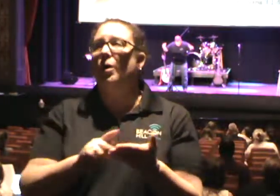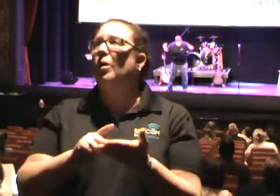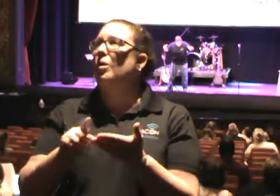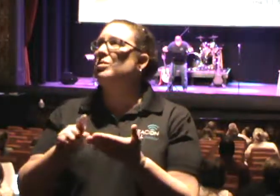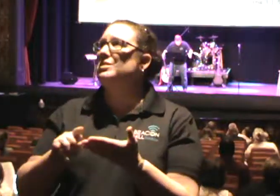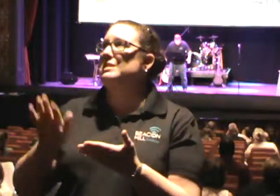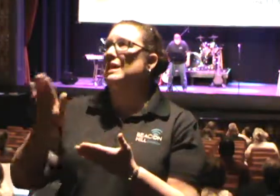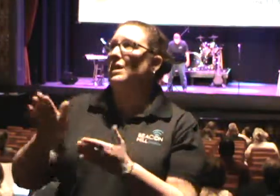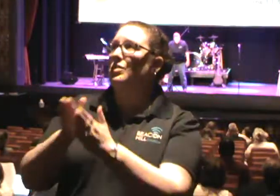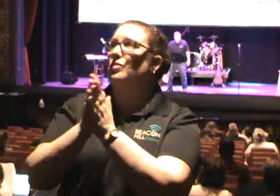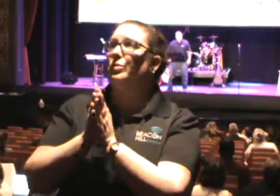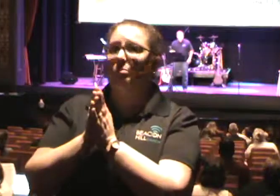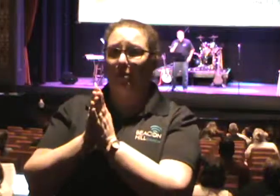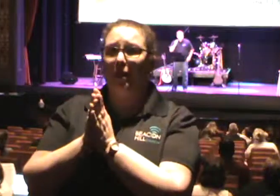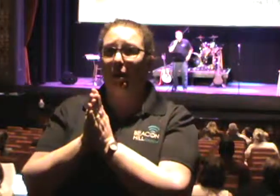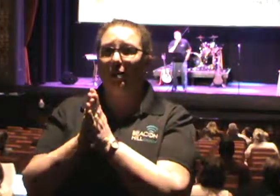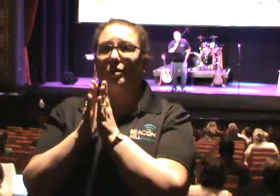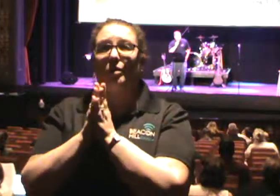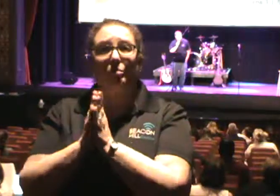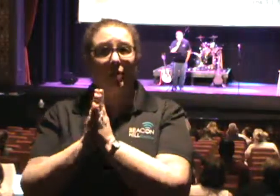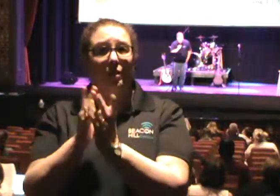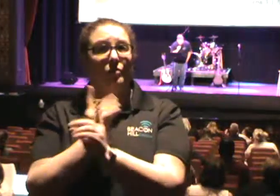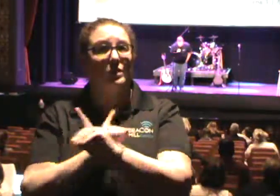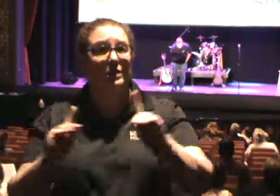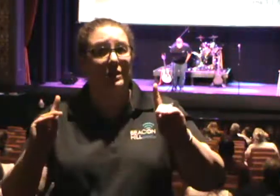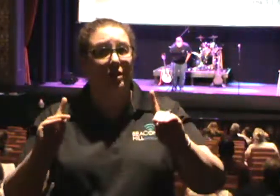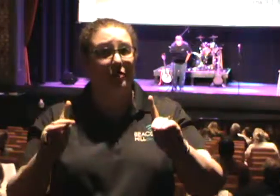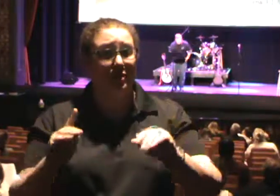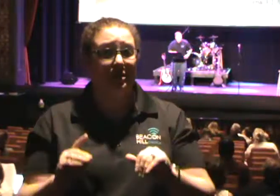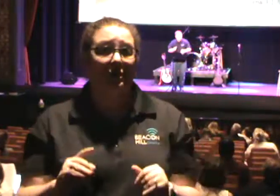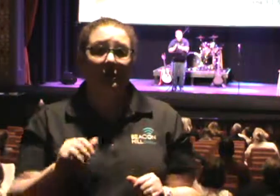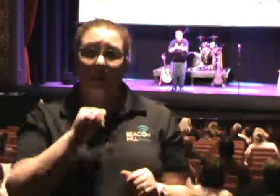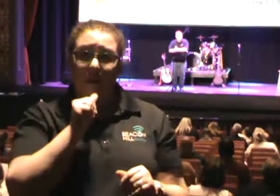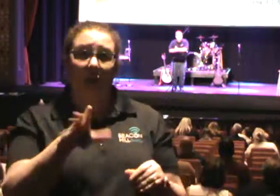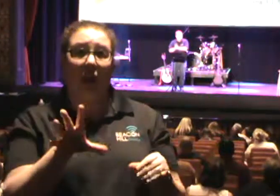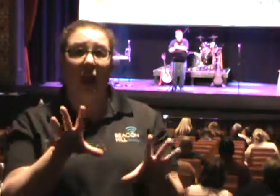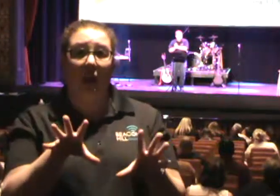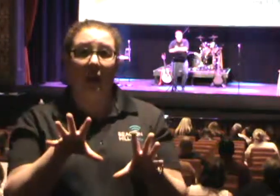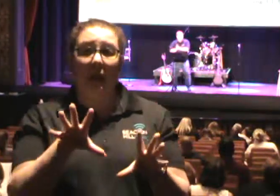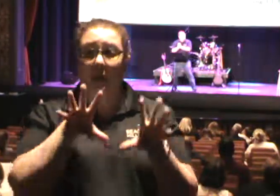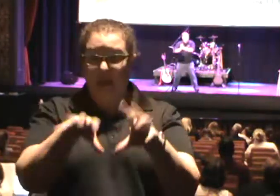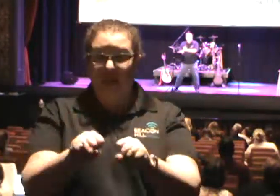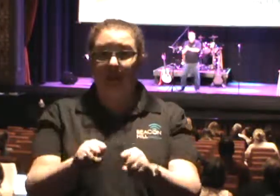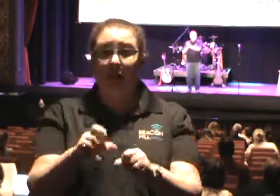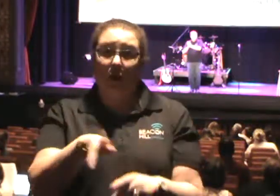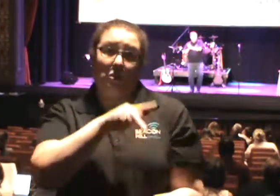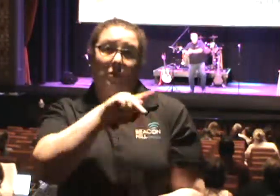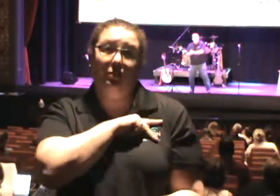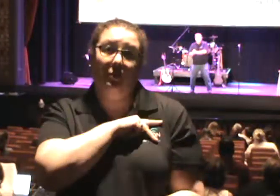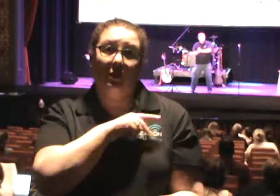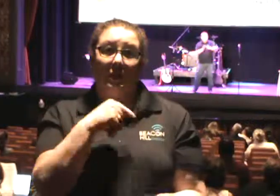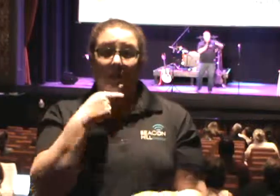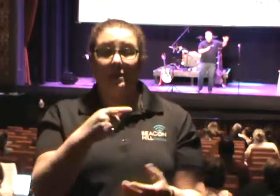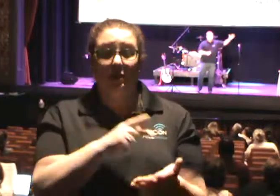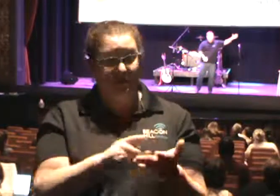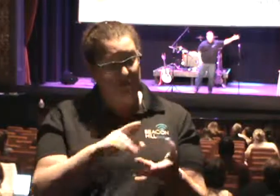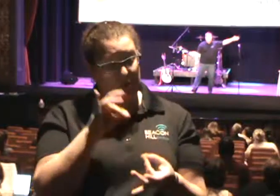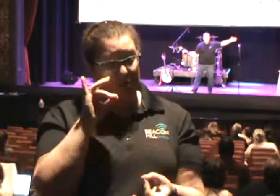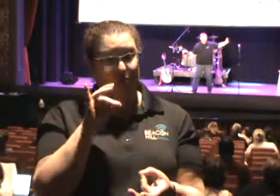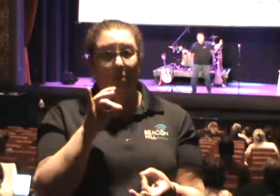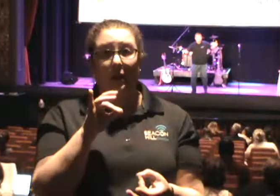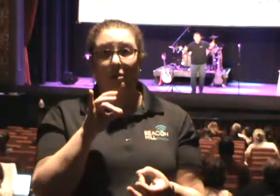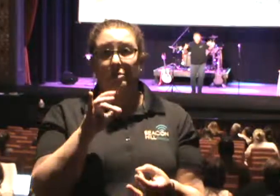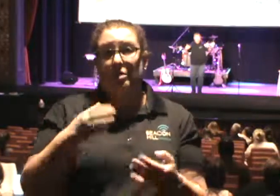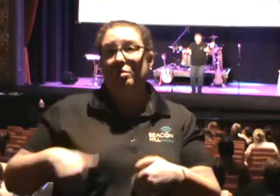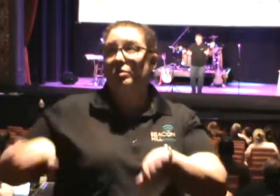to pray for deliverance. You know, he didn't take these attacks personally. He considered it a spiritual matter. So, therefore, he gave it